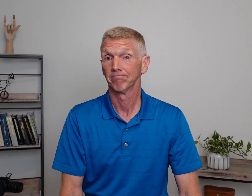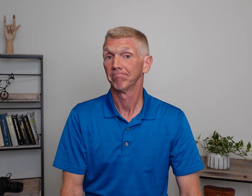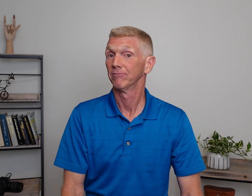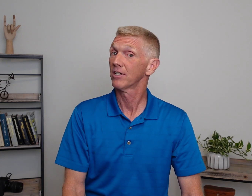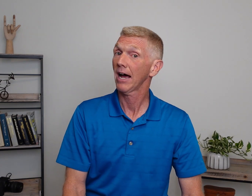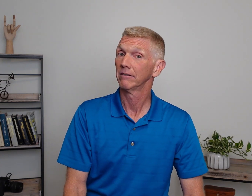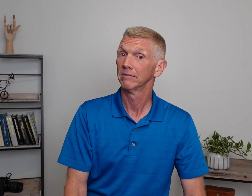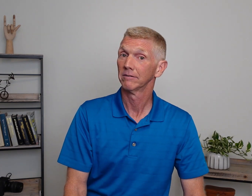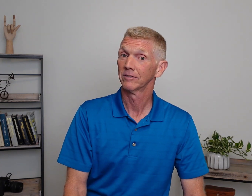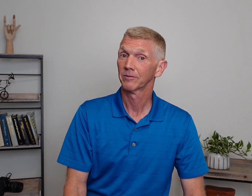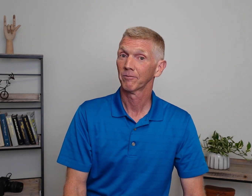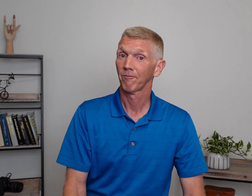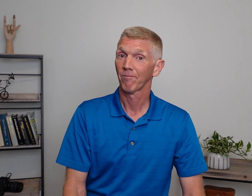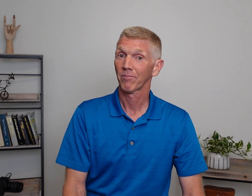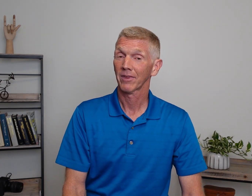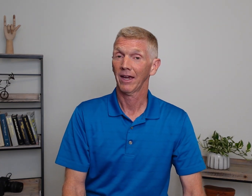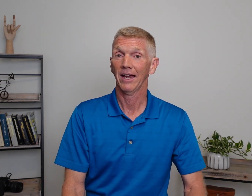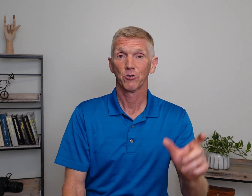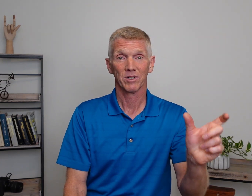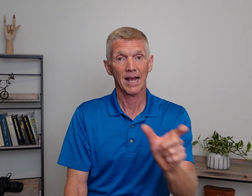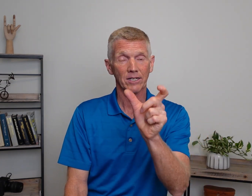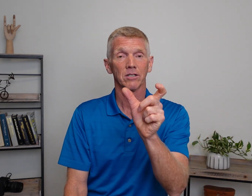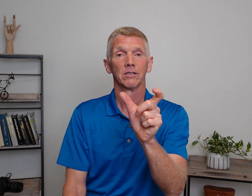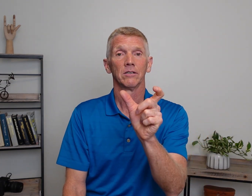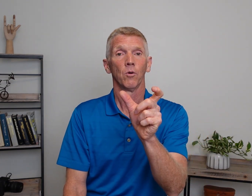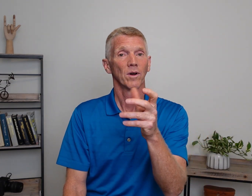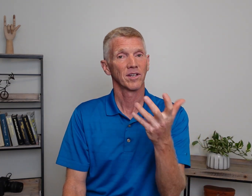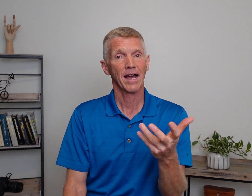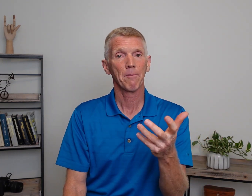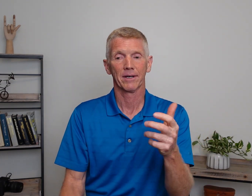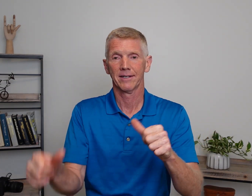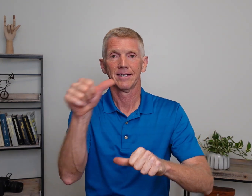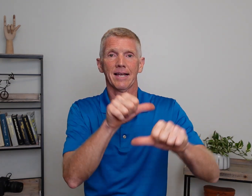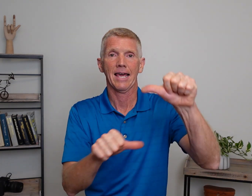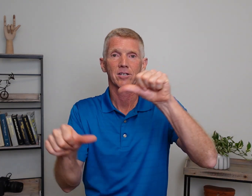There's not. Okay? So what's next? What's the topic? Science.